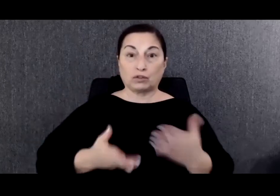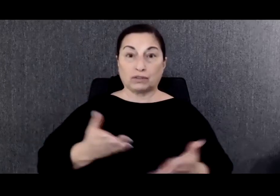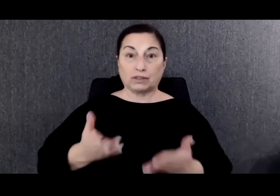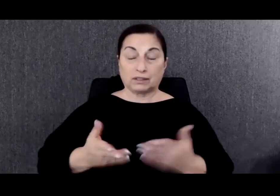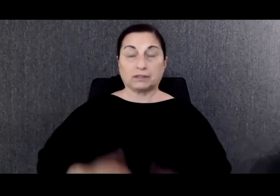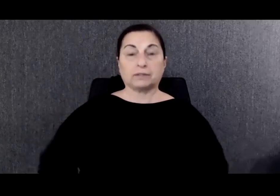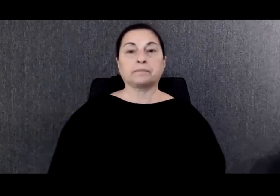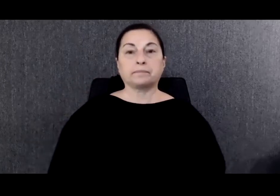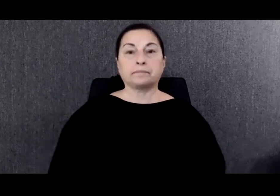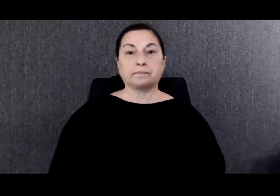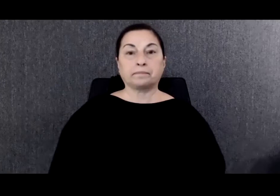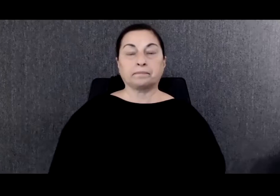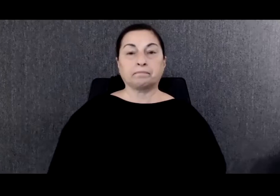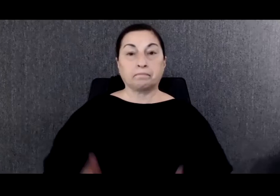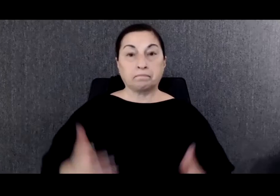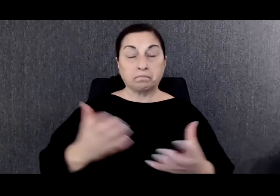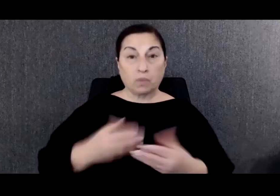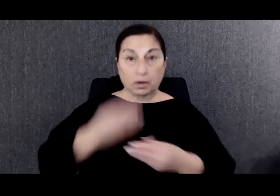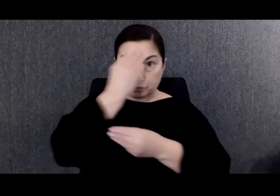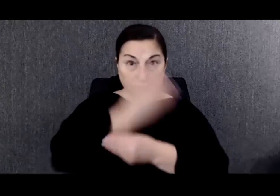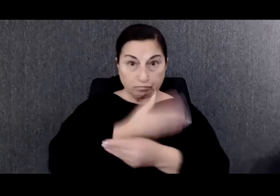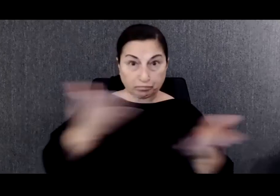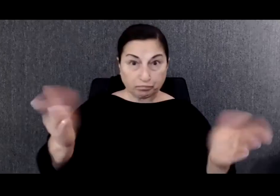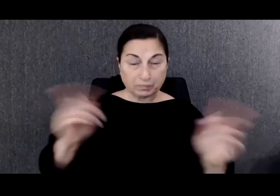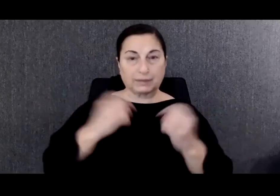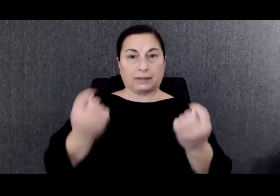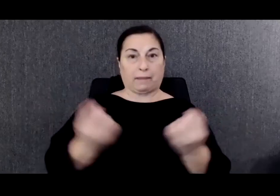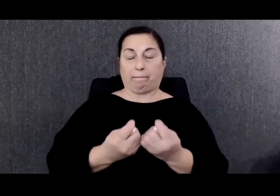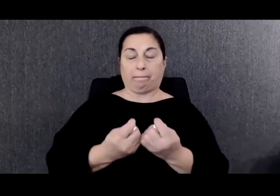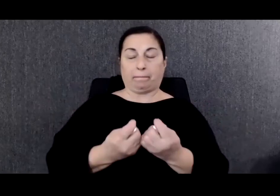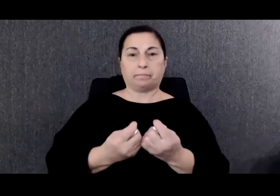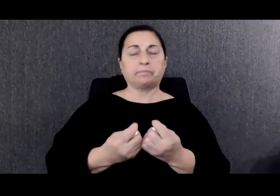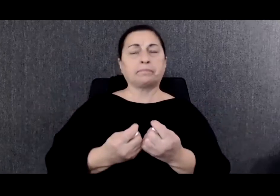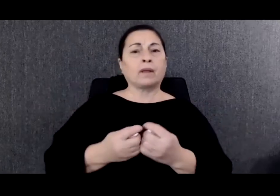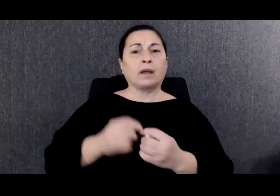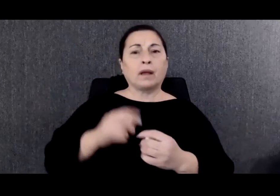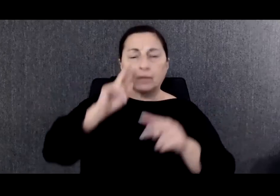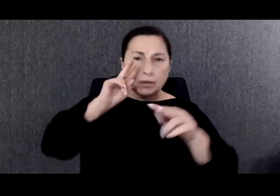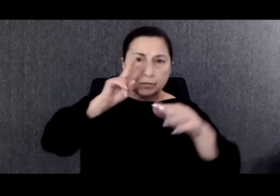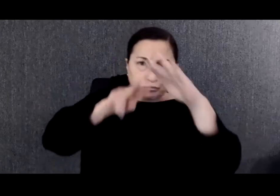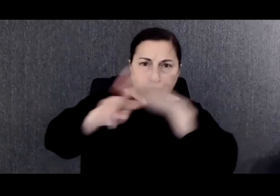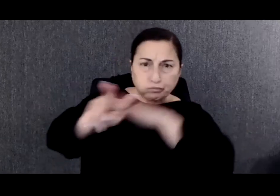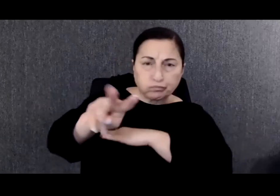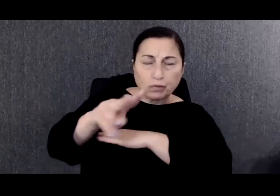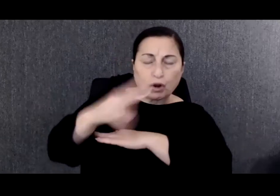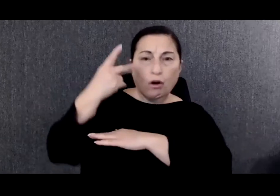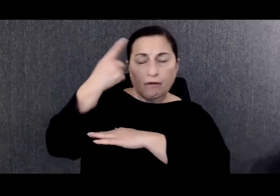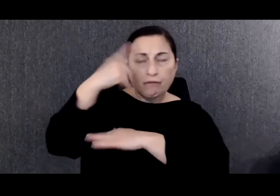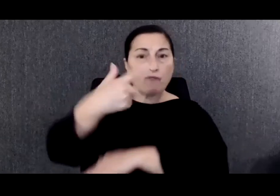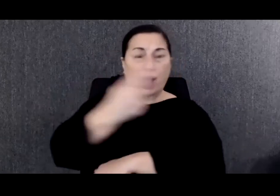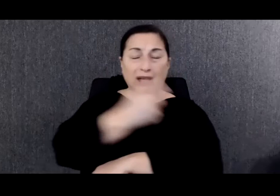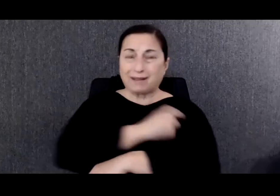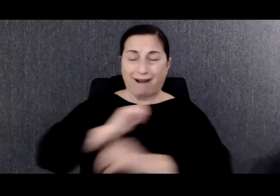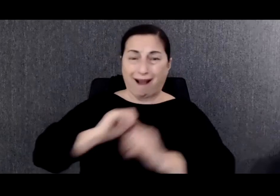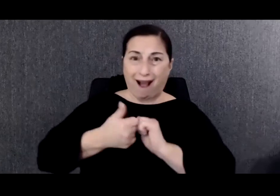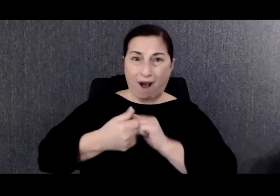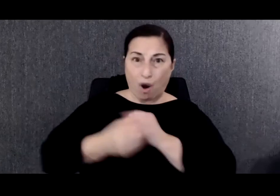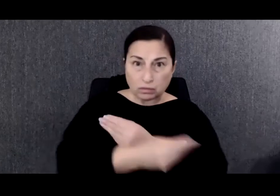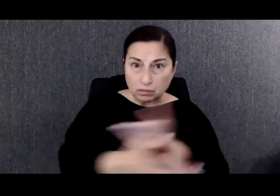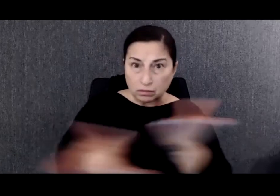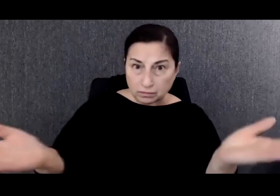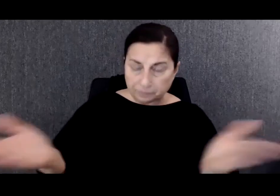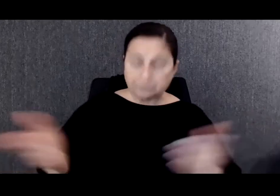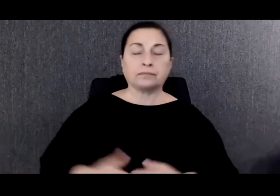Wanted to give the team an update on the plan for rolling out the vaccine. Our nursing team